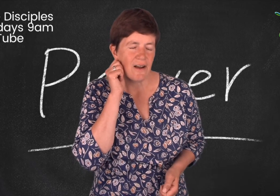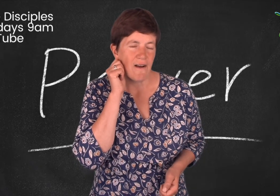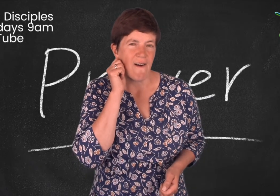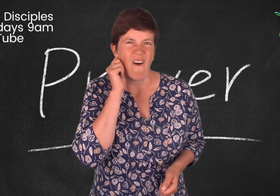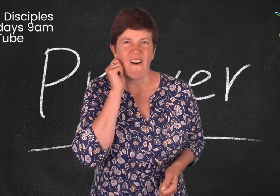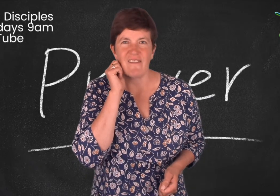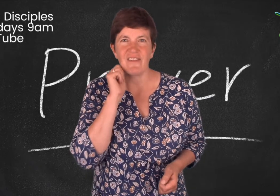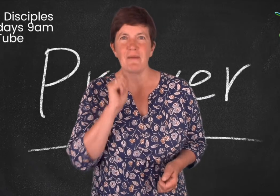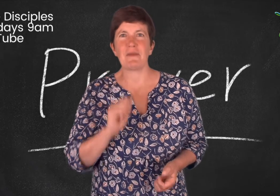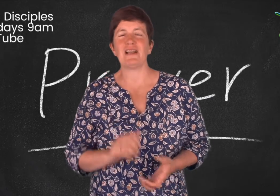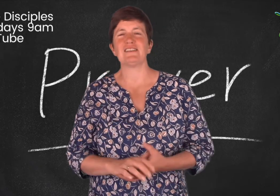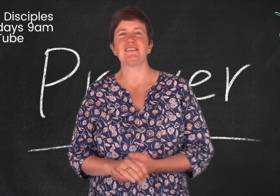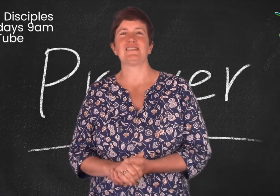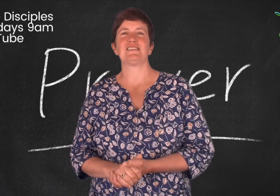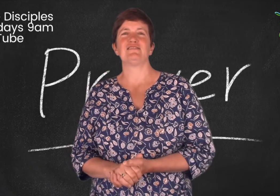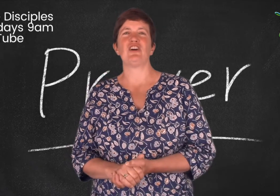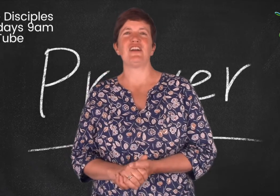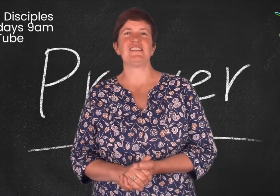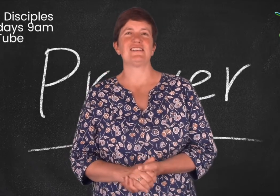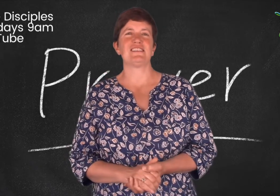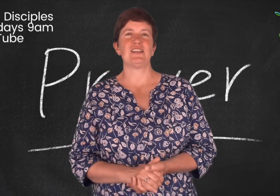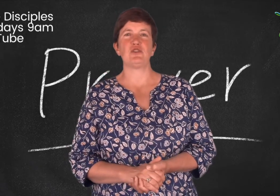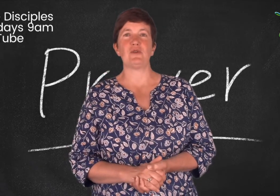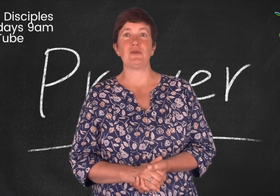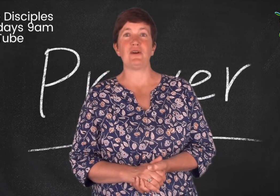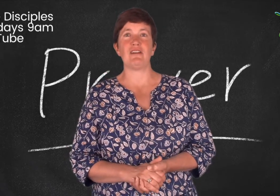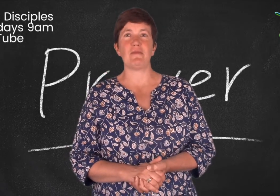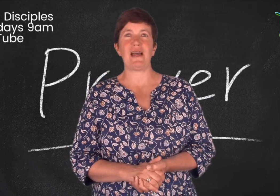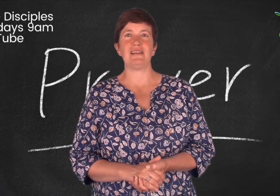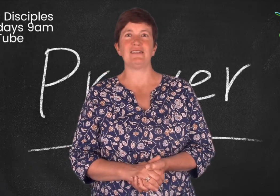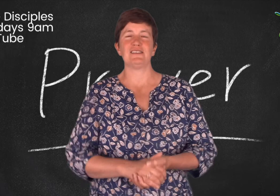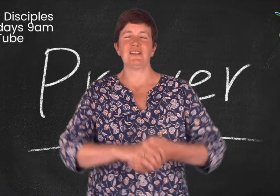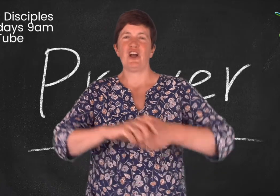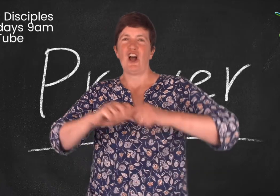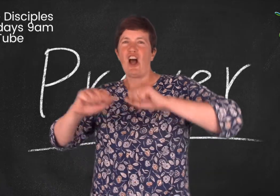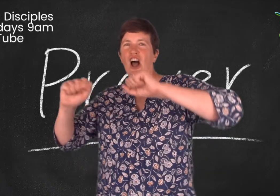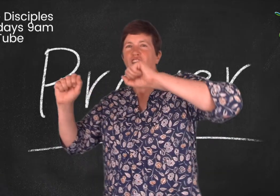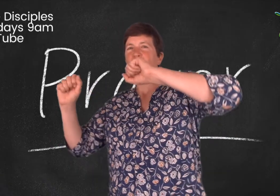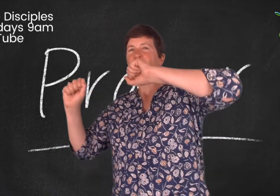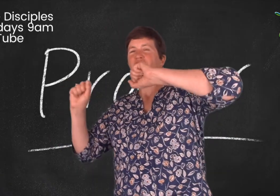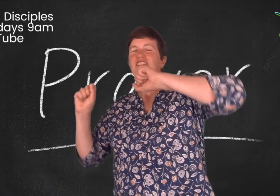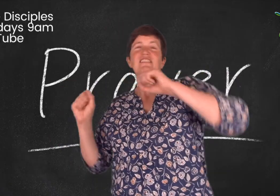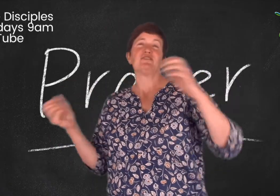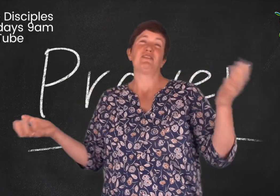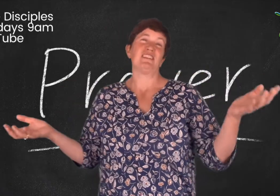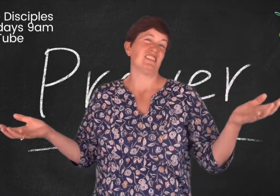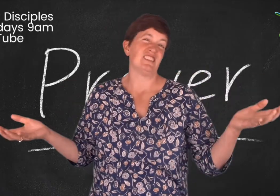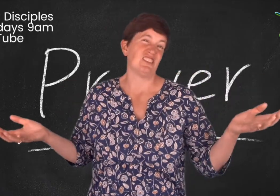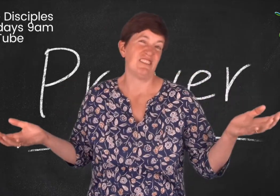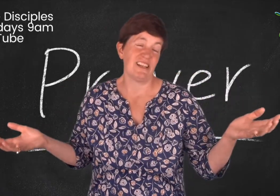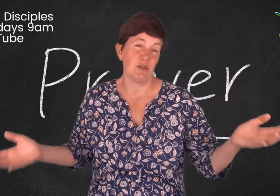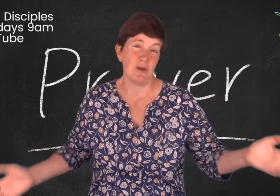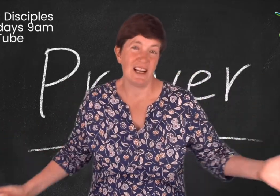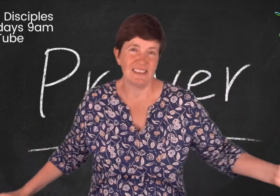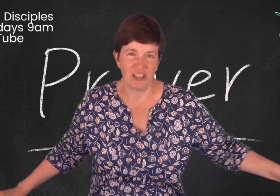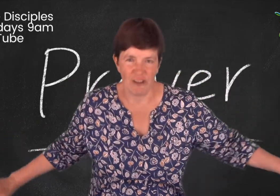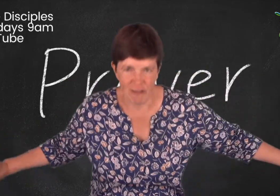Oh, fabulous. Right, should we do our amen? Since Phil didn't do a very good one, let's go right